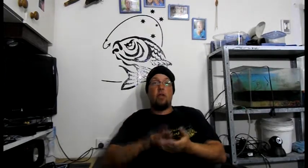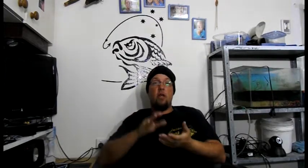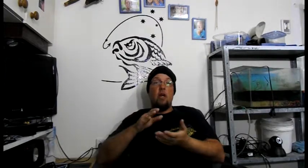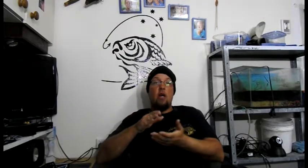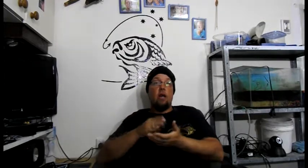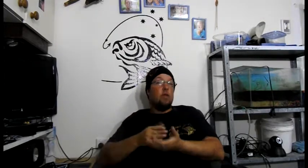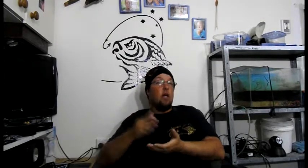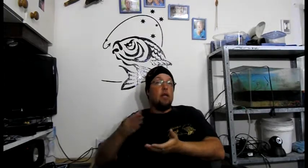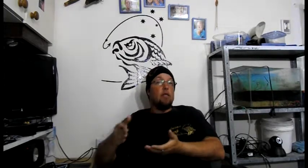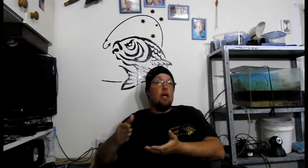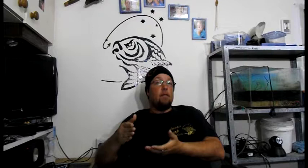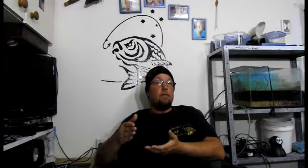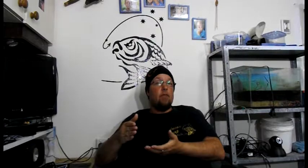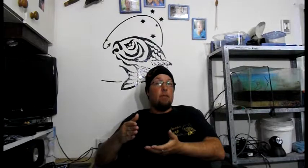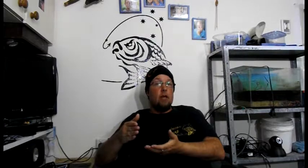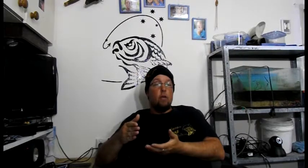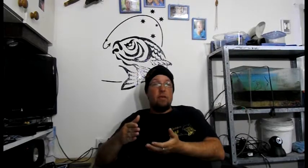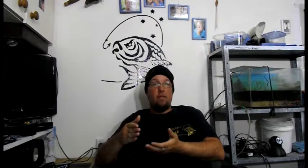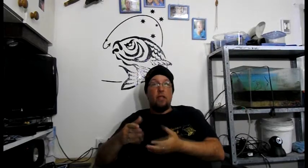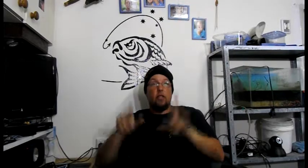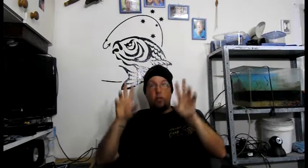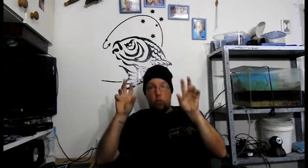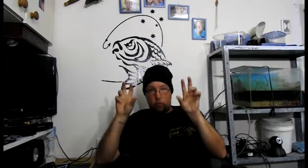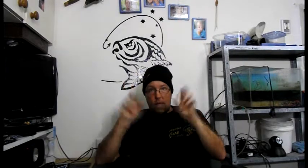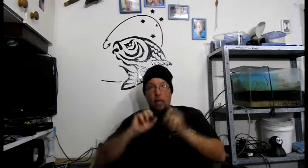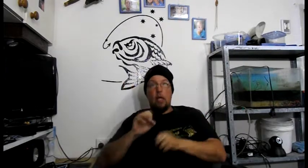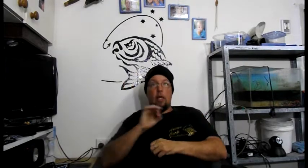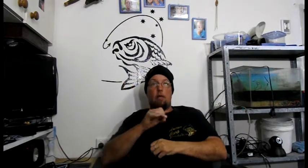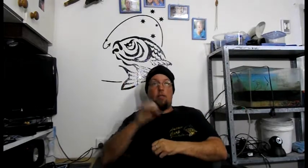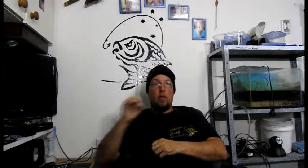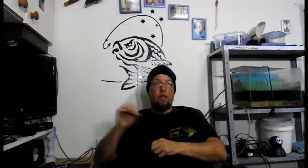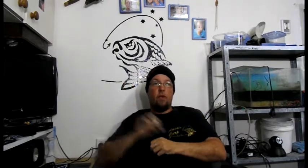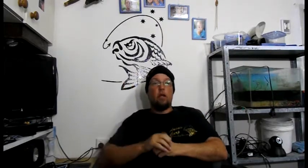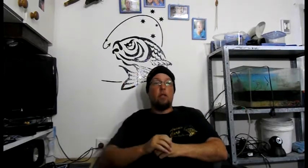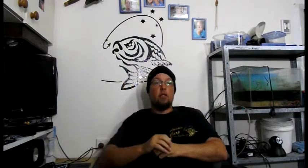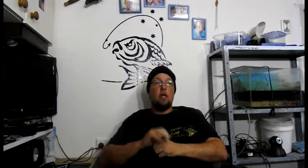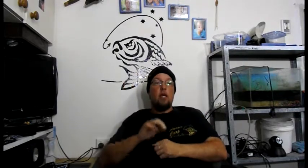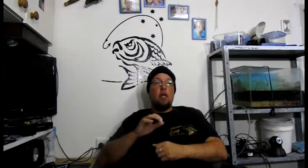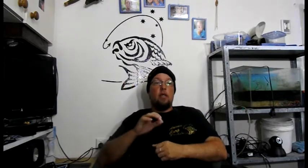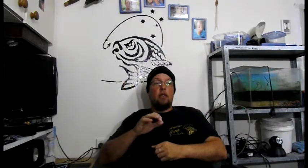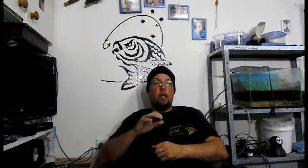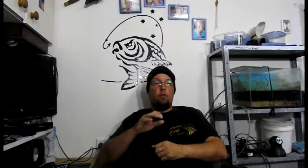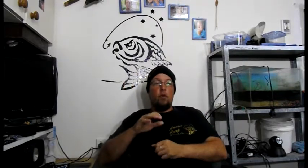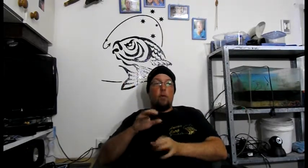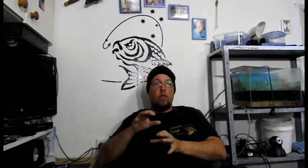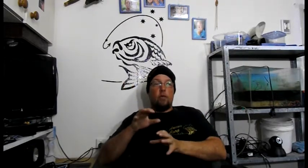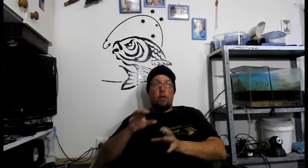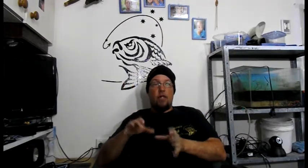Even though these native fish may not be affected directly by this virus, they will be affected